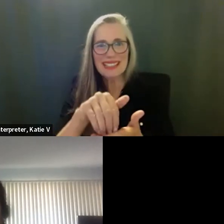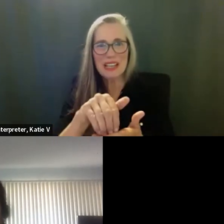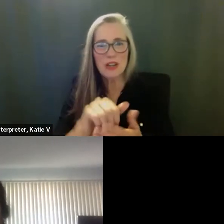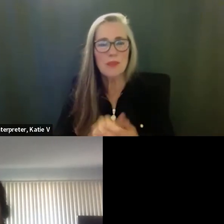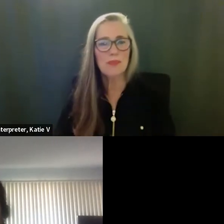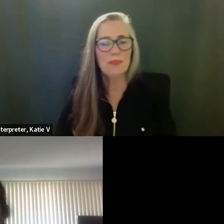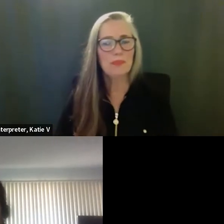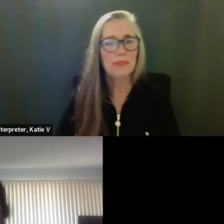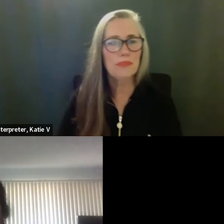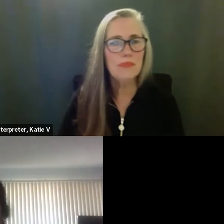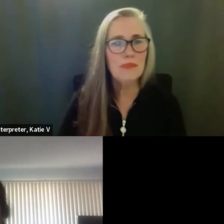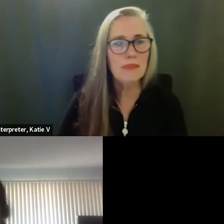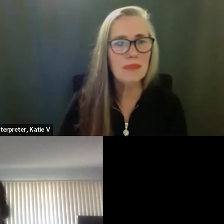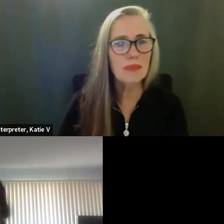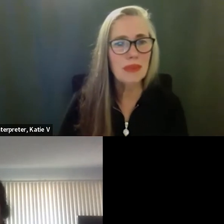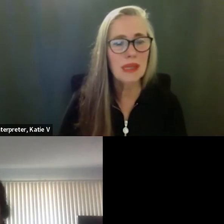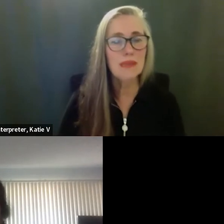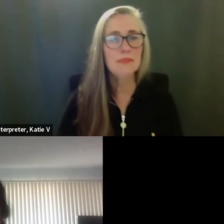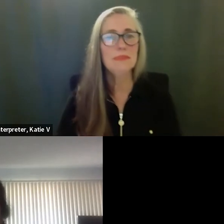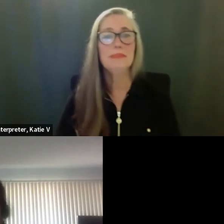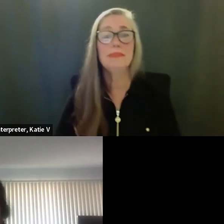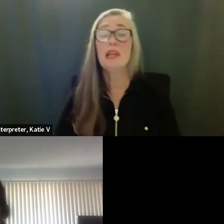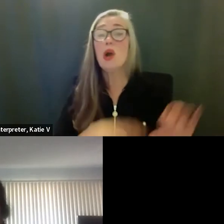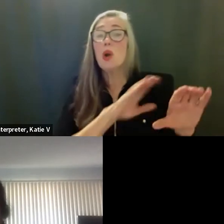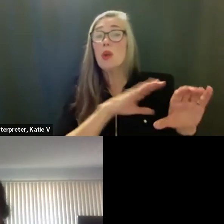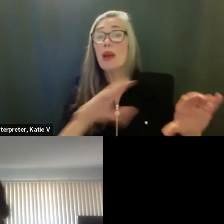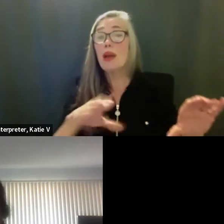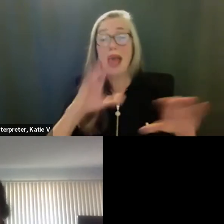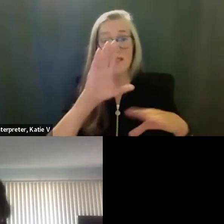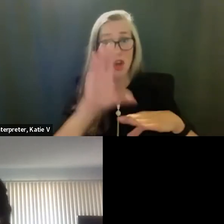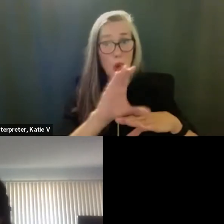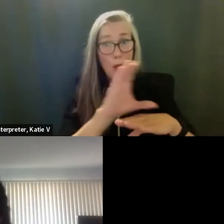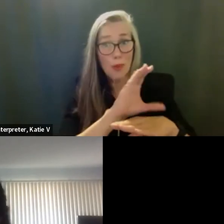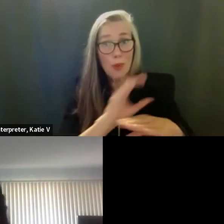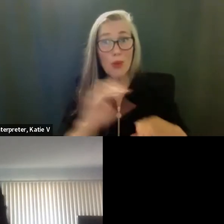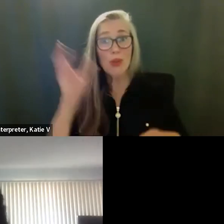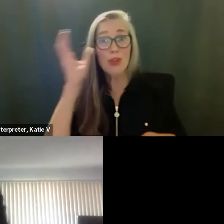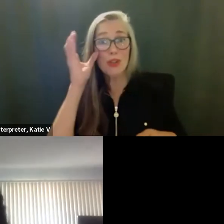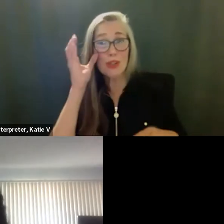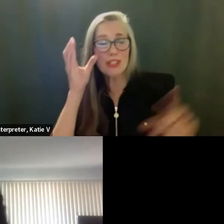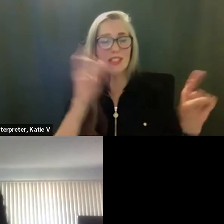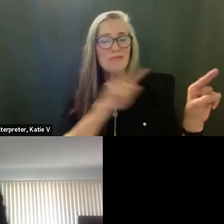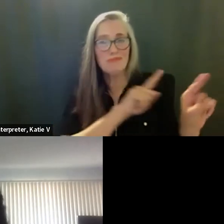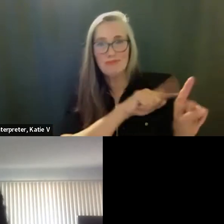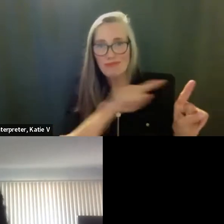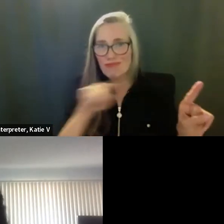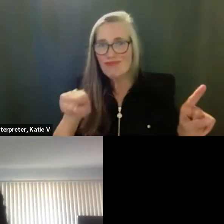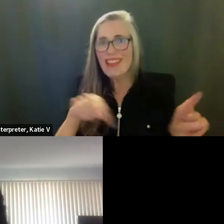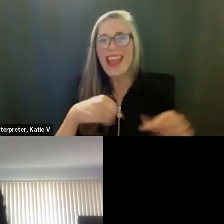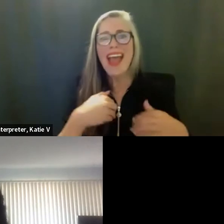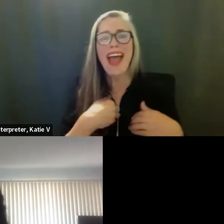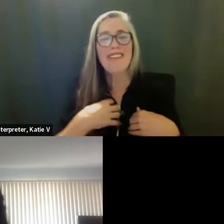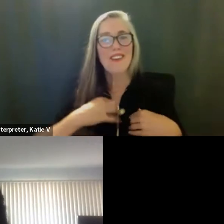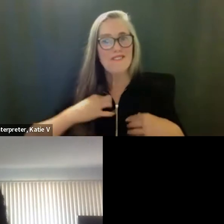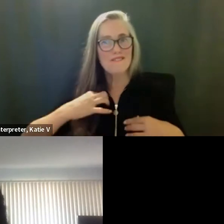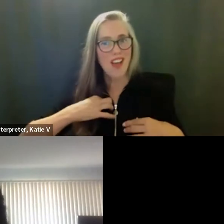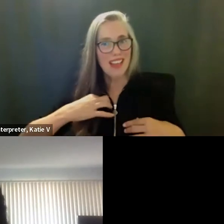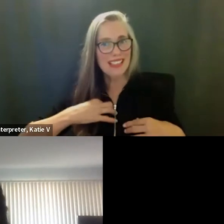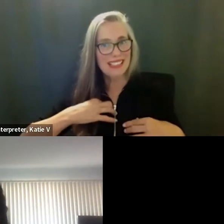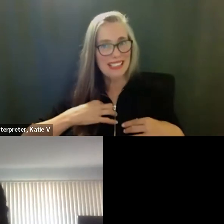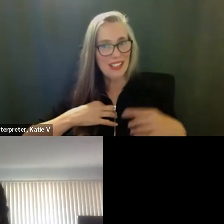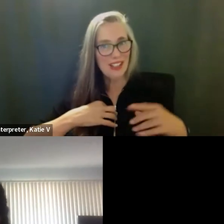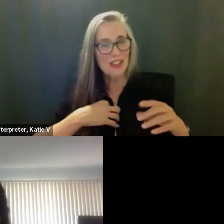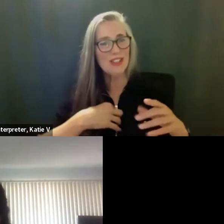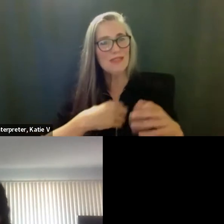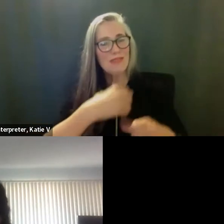we'll have, we'll have computers, we'll have volunteers, we'll have people who will be, you know, receiving clients